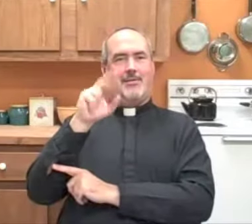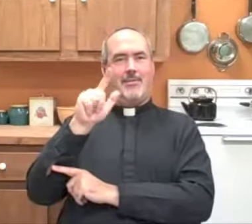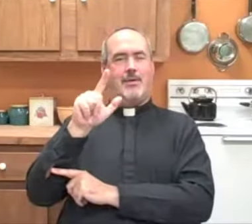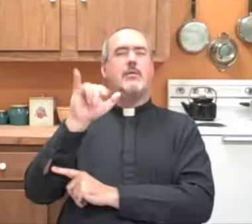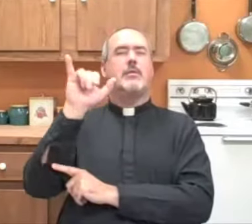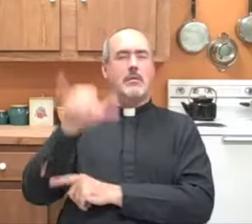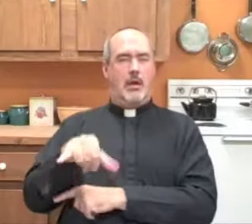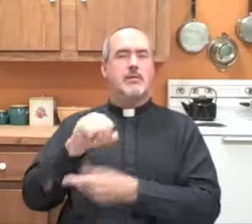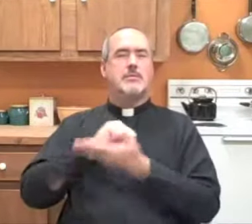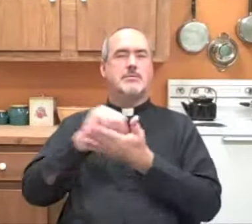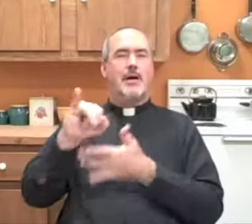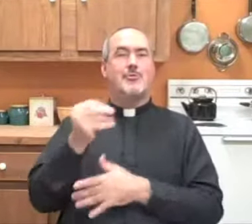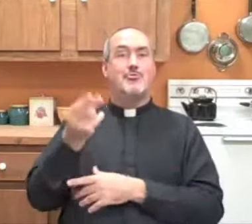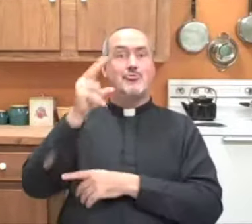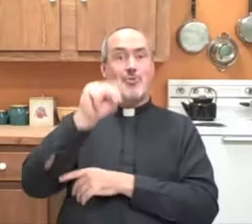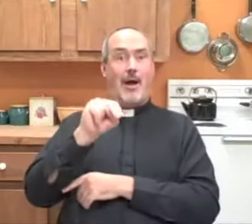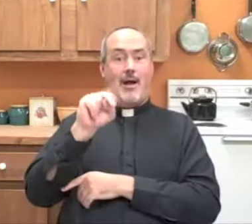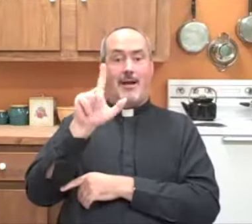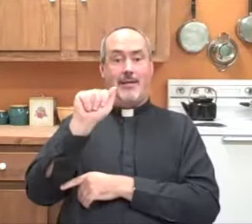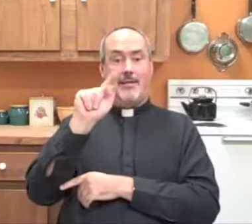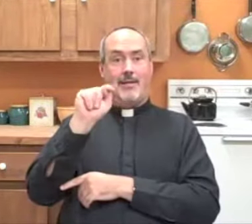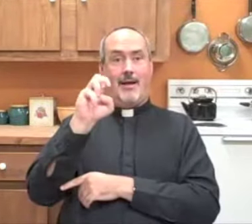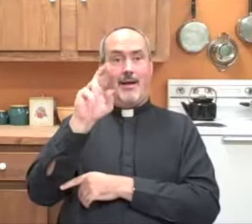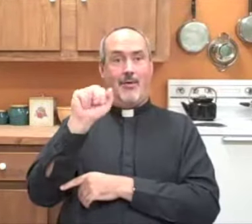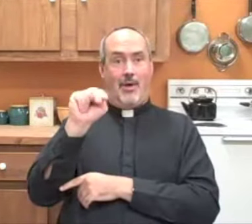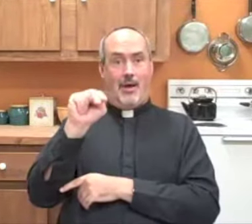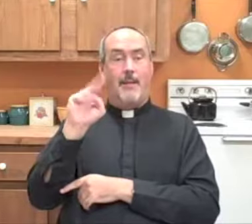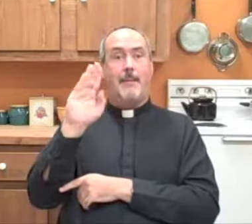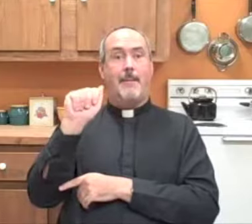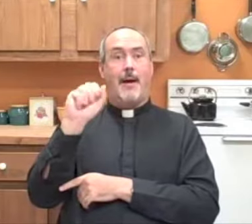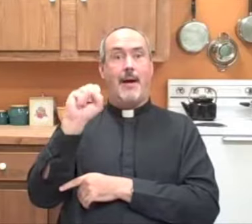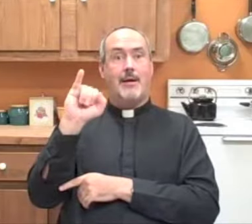cathedral, St. John Lateran Basilica.